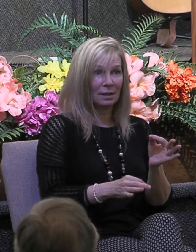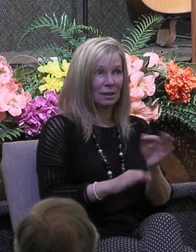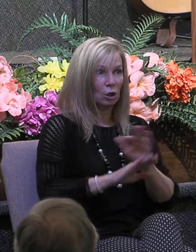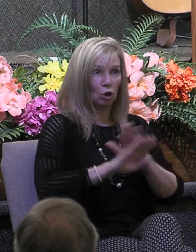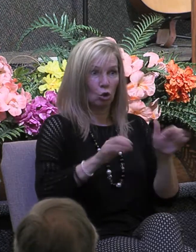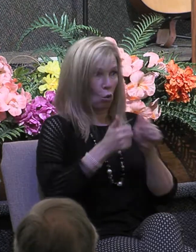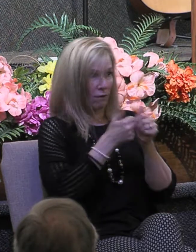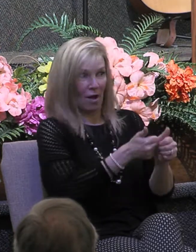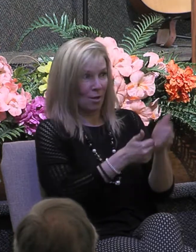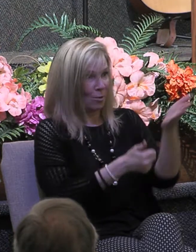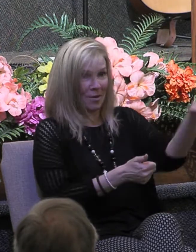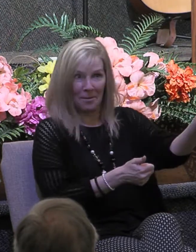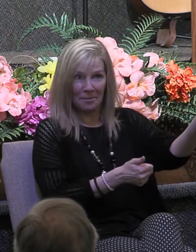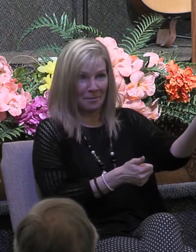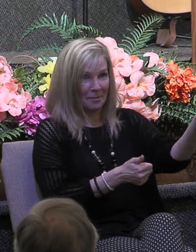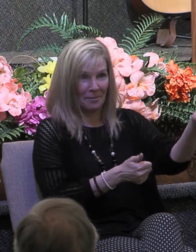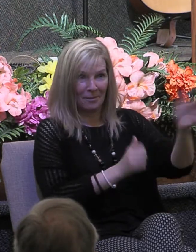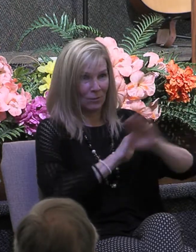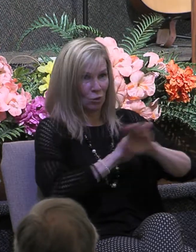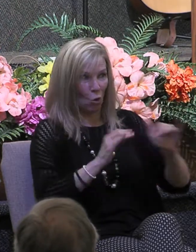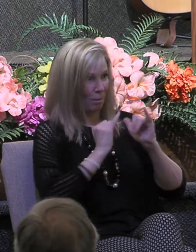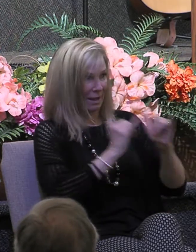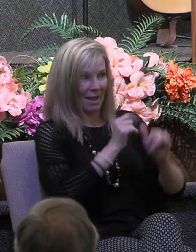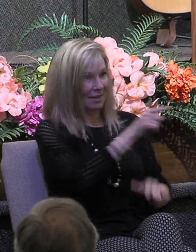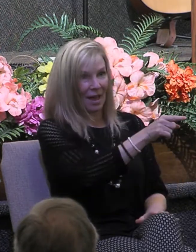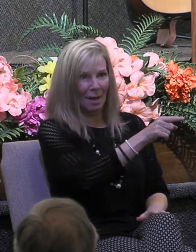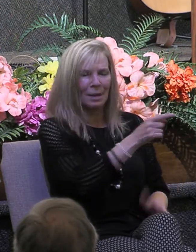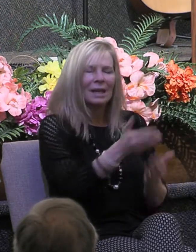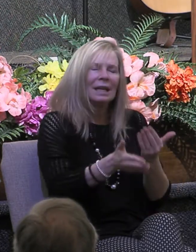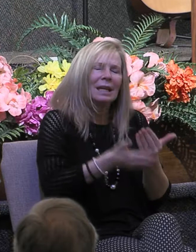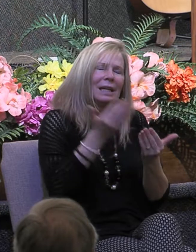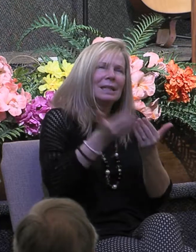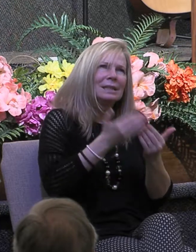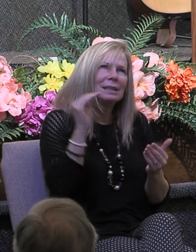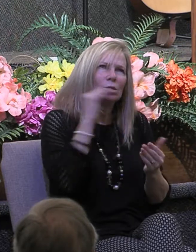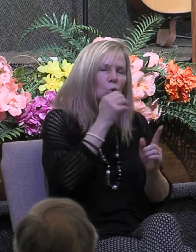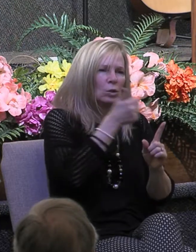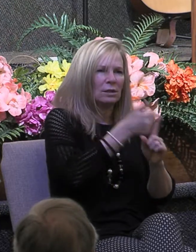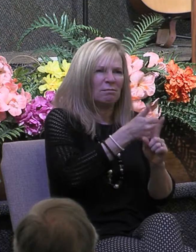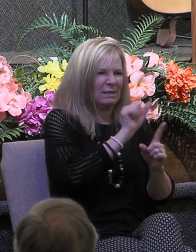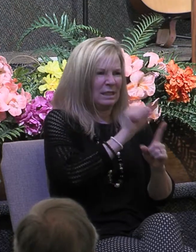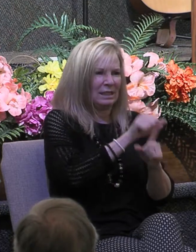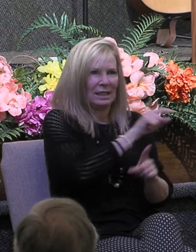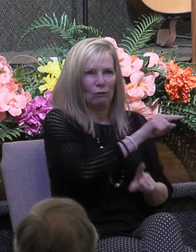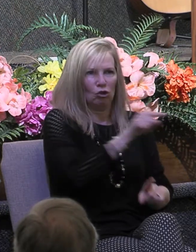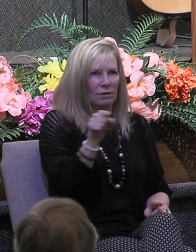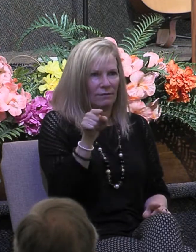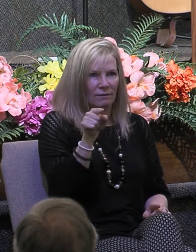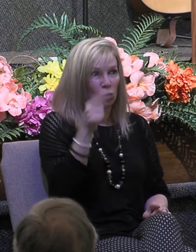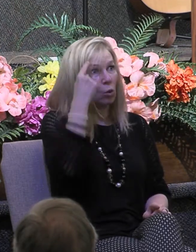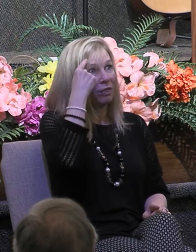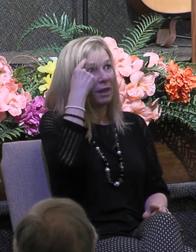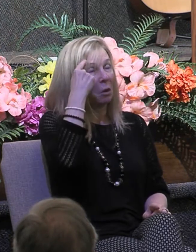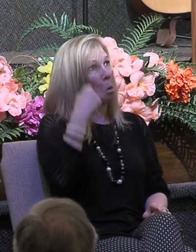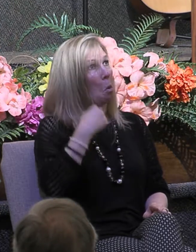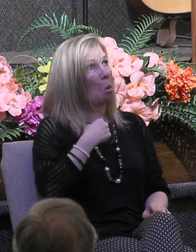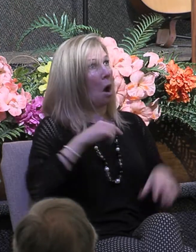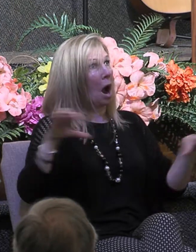don't be like them it's easy to deceive yourself like they did and think that you are doing great things for God in